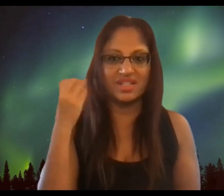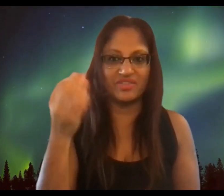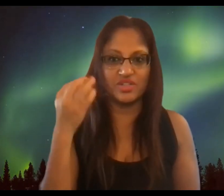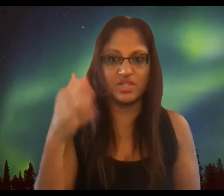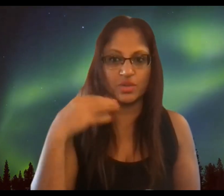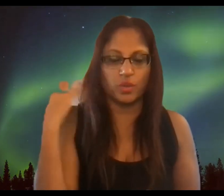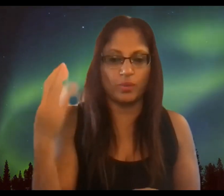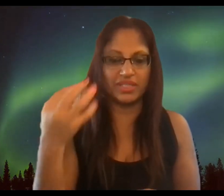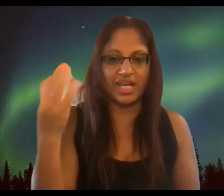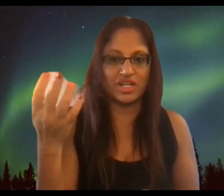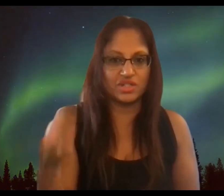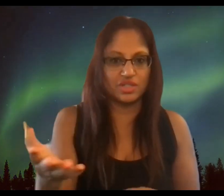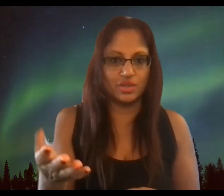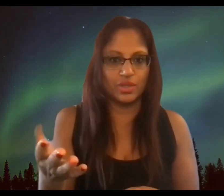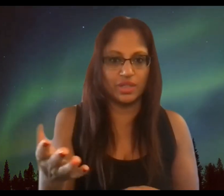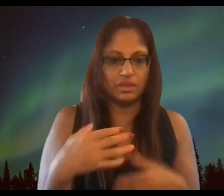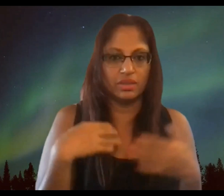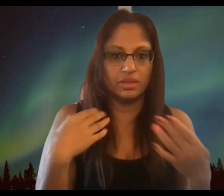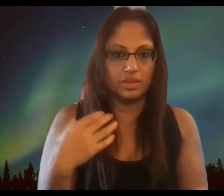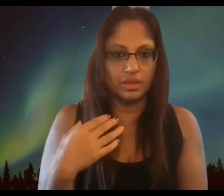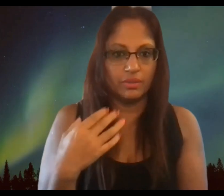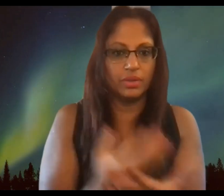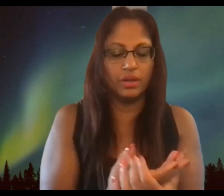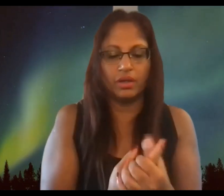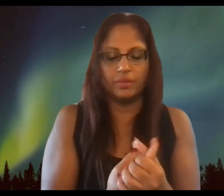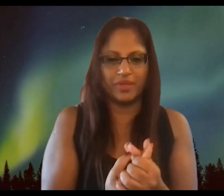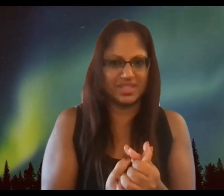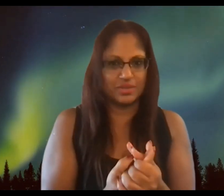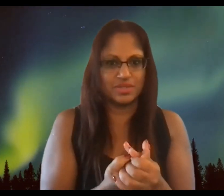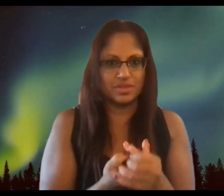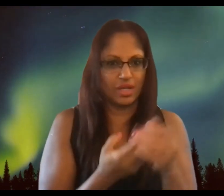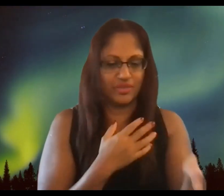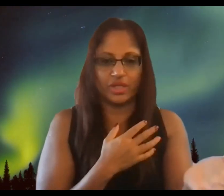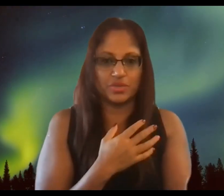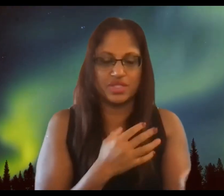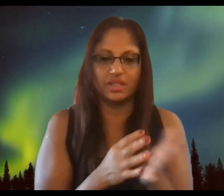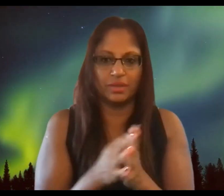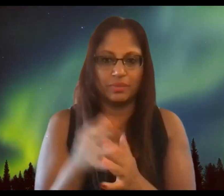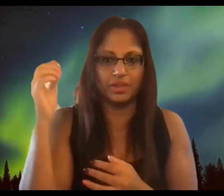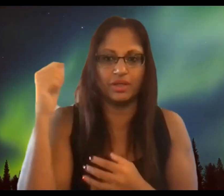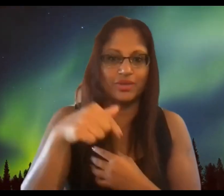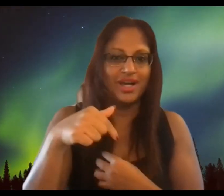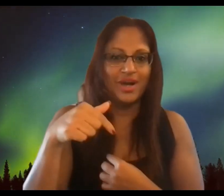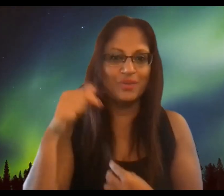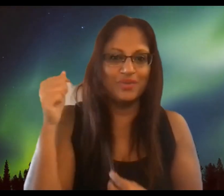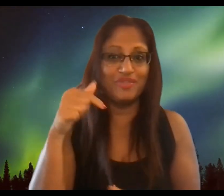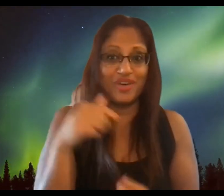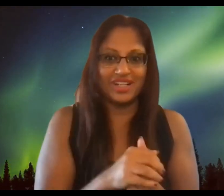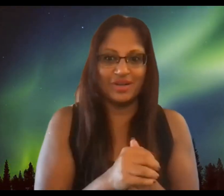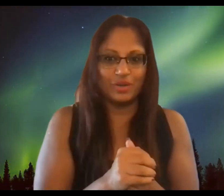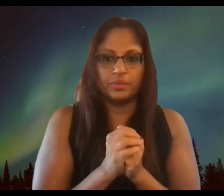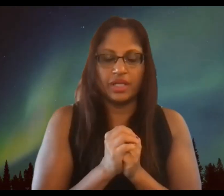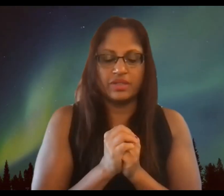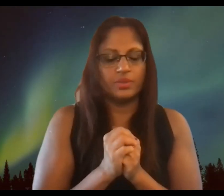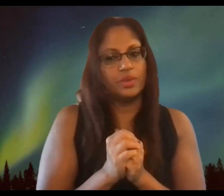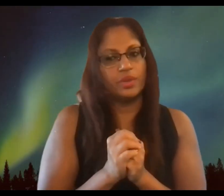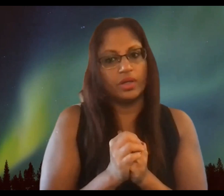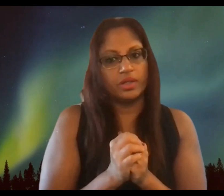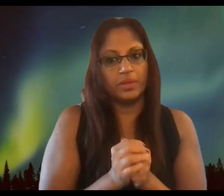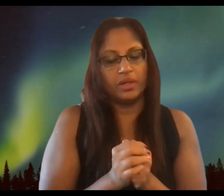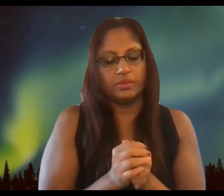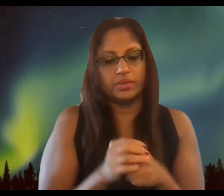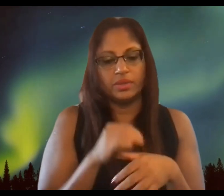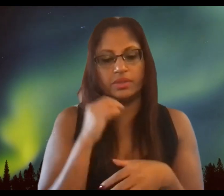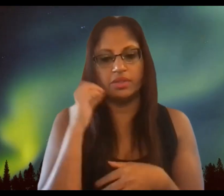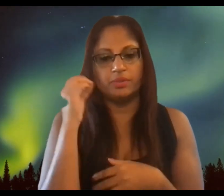they're crazy enough to change the world but they actually do it you know um i think it was i forget who said that but i'll find out that's what we're